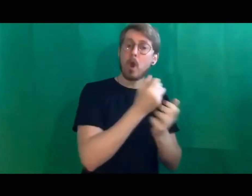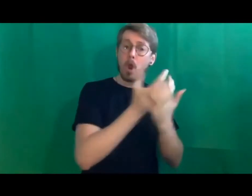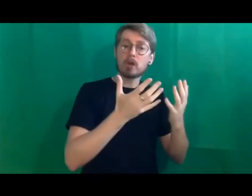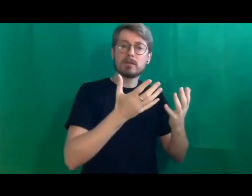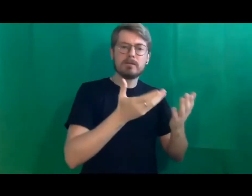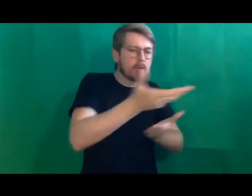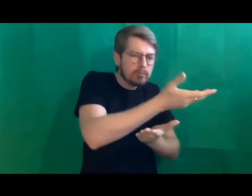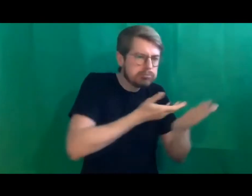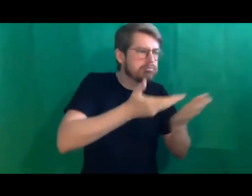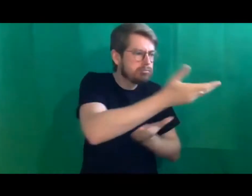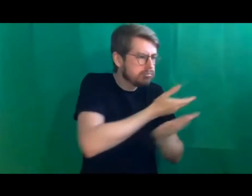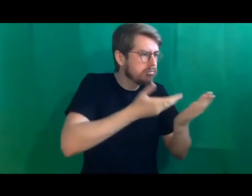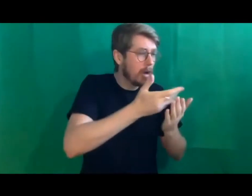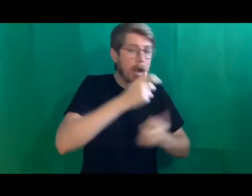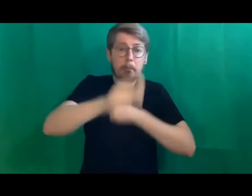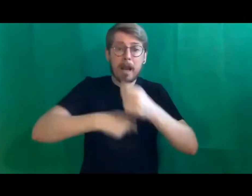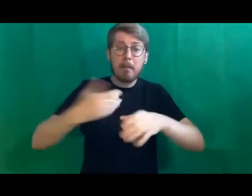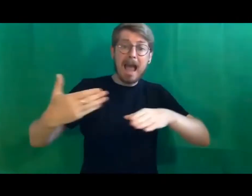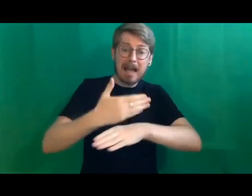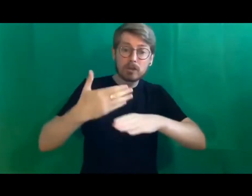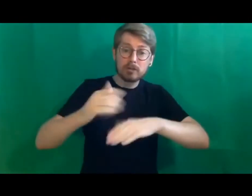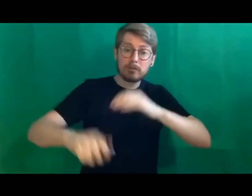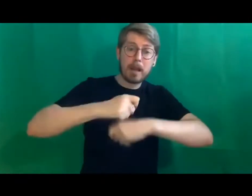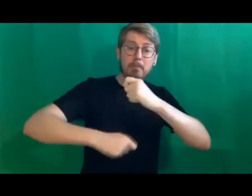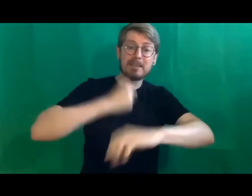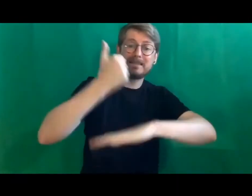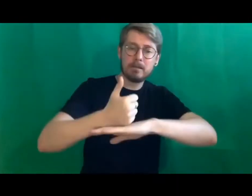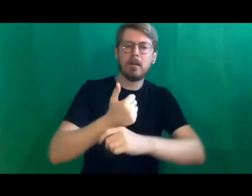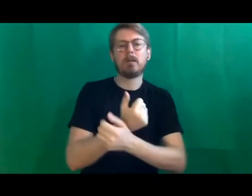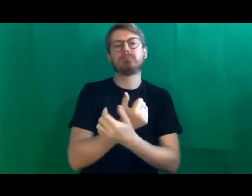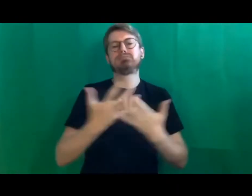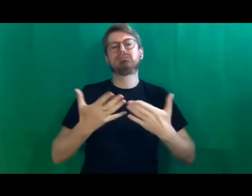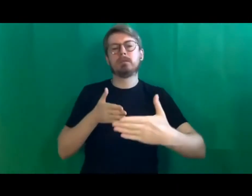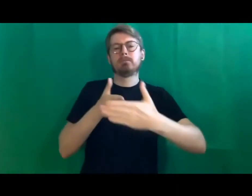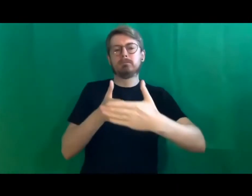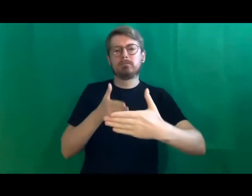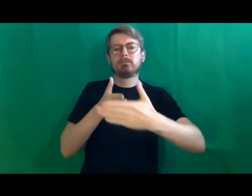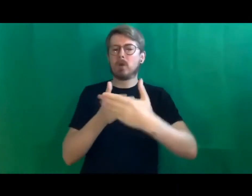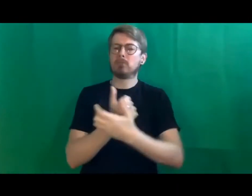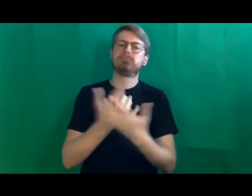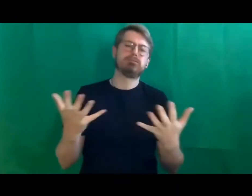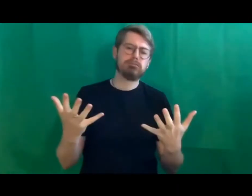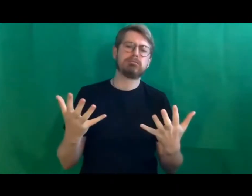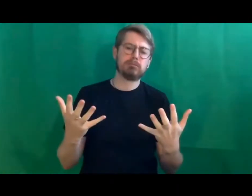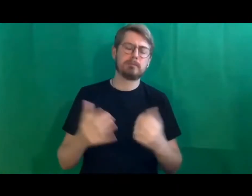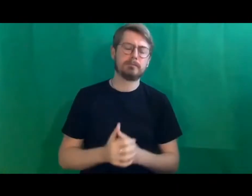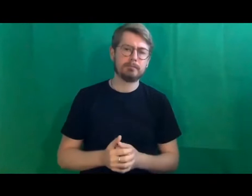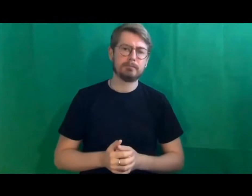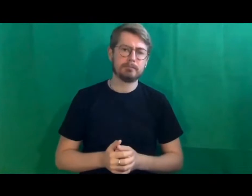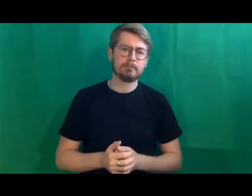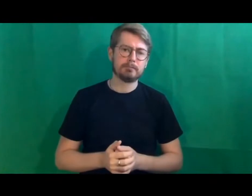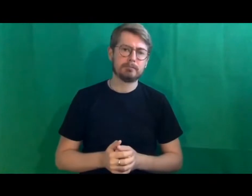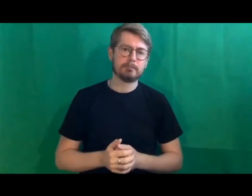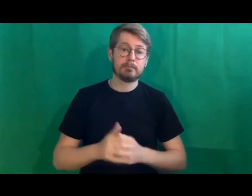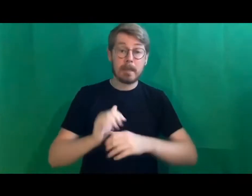to actually putting it into action there are so many roadblocks, there are so many things in the way, there's you know